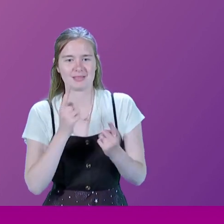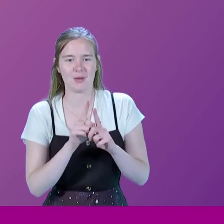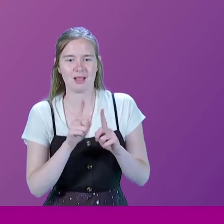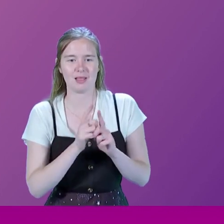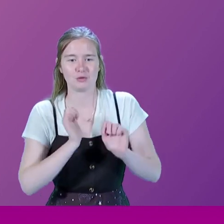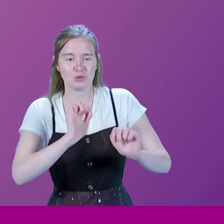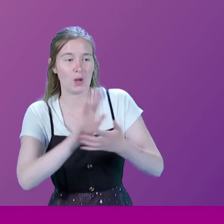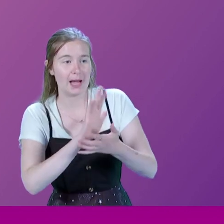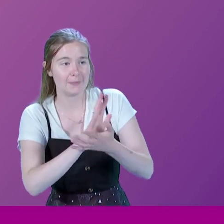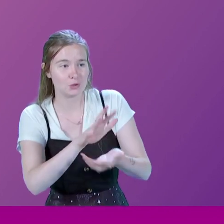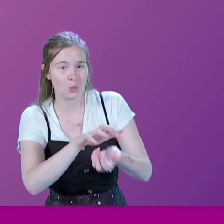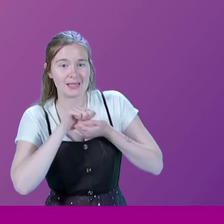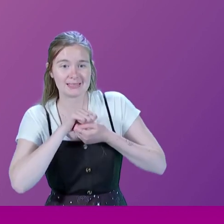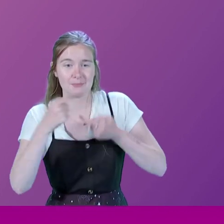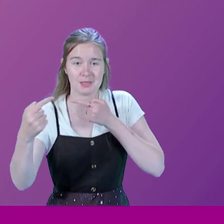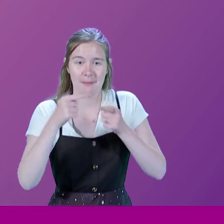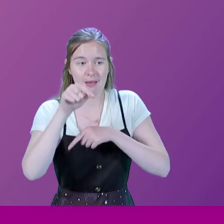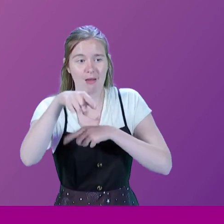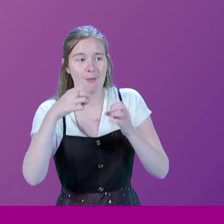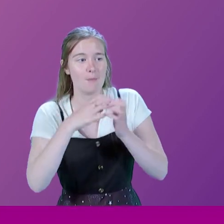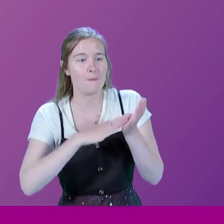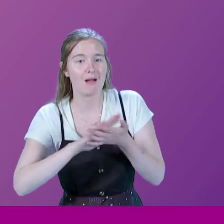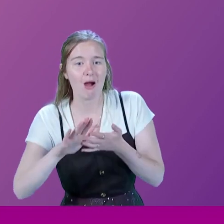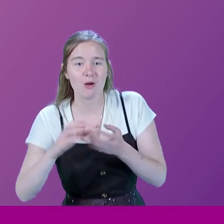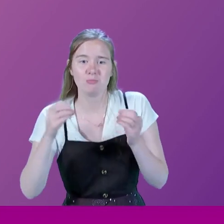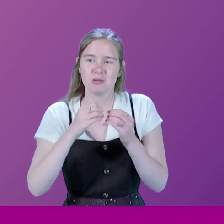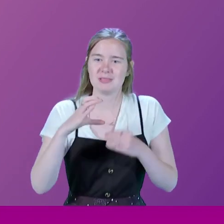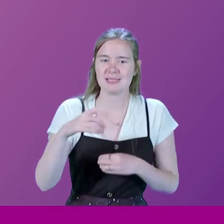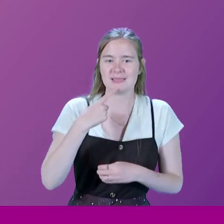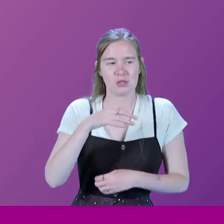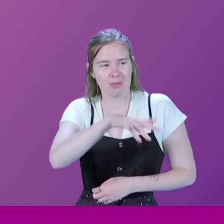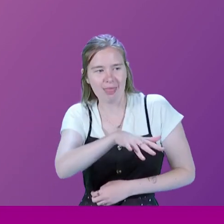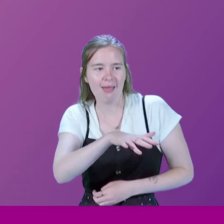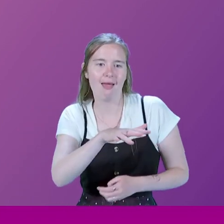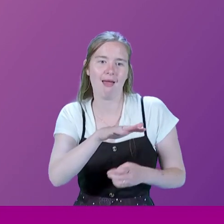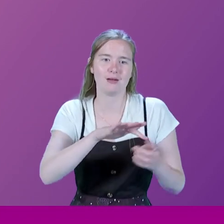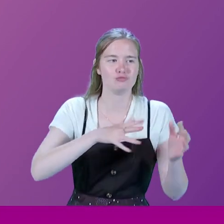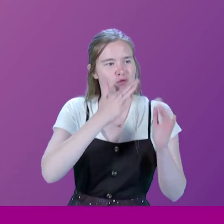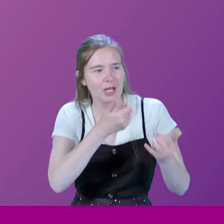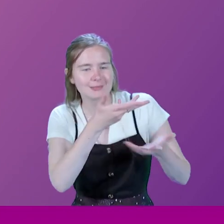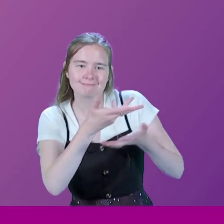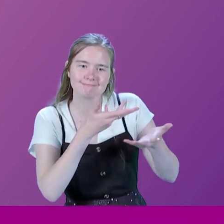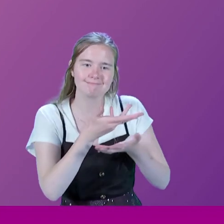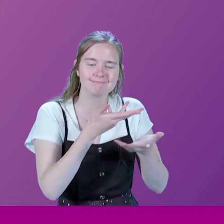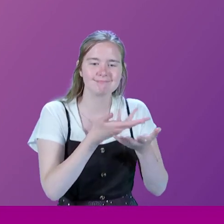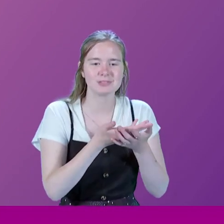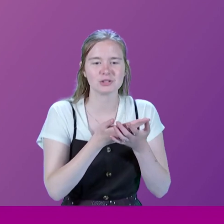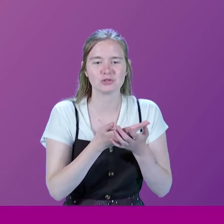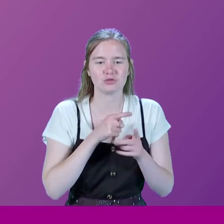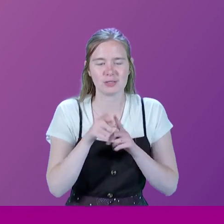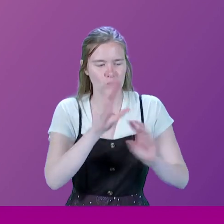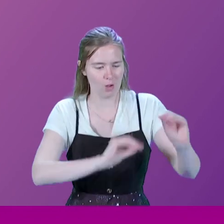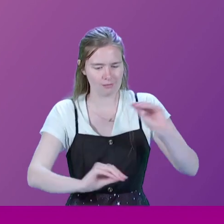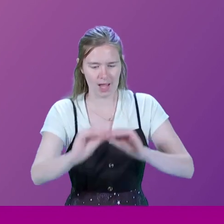are you willing to accept this debate next week in Birmingham because the BBC have told me that you're going to be there? You know. So, but just stuff like that, just kind of working